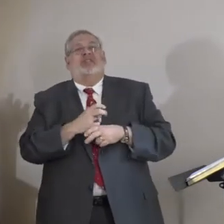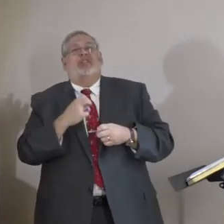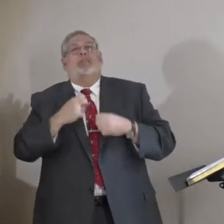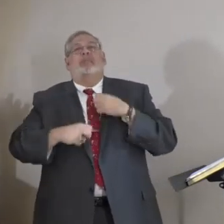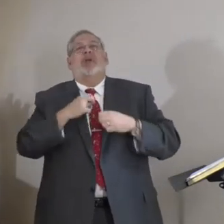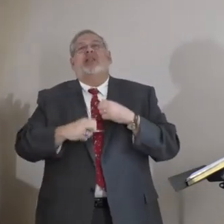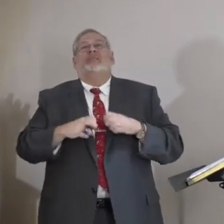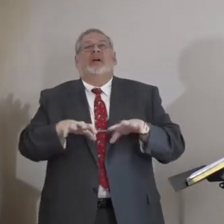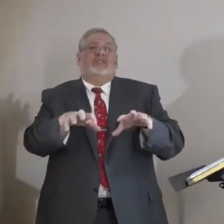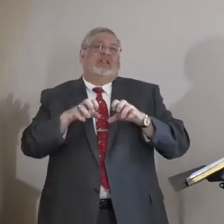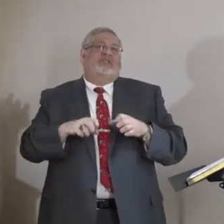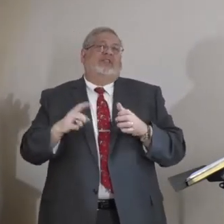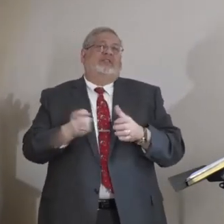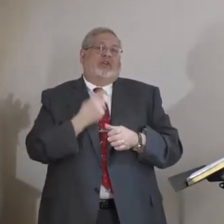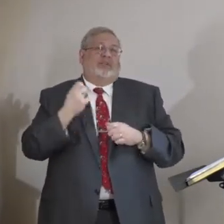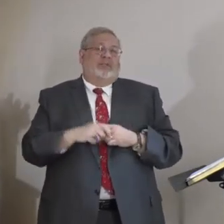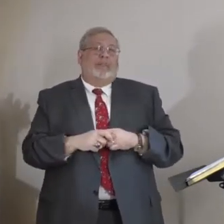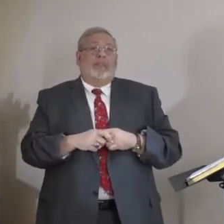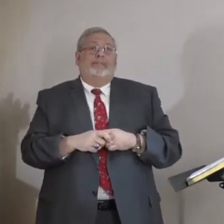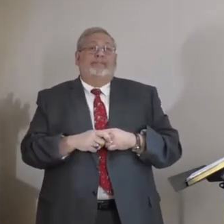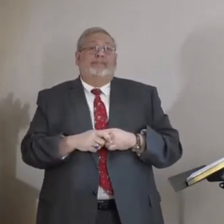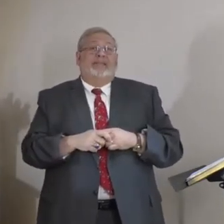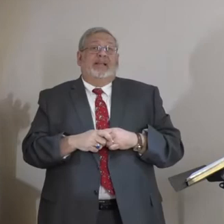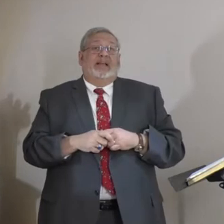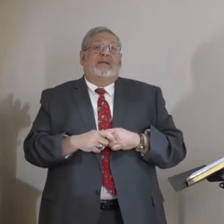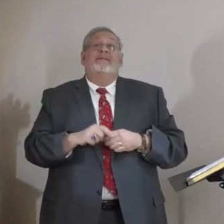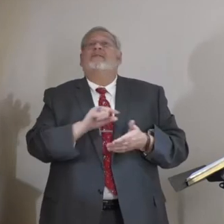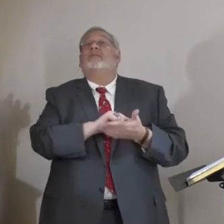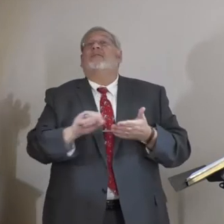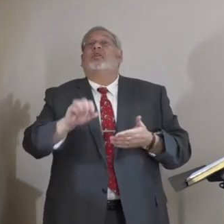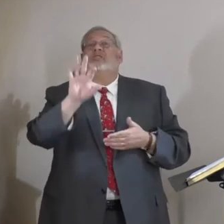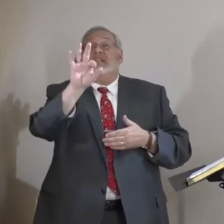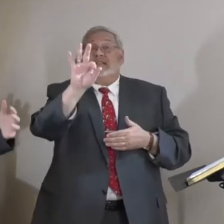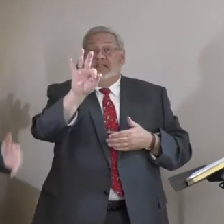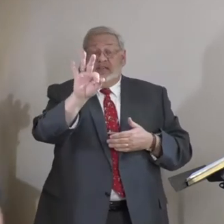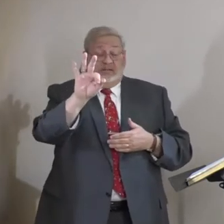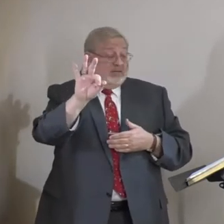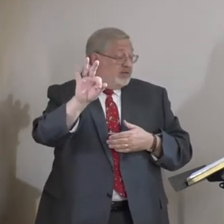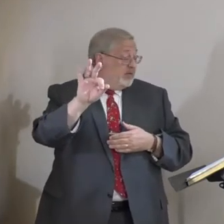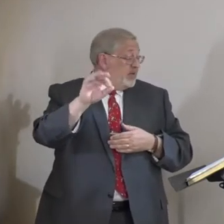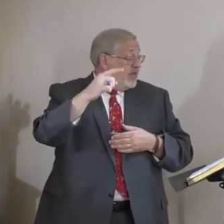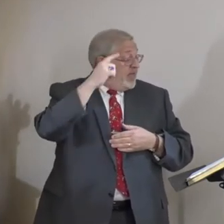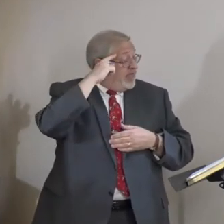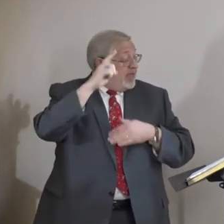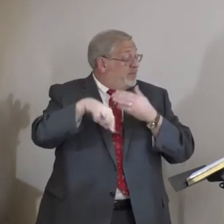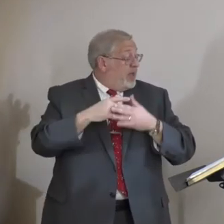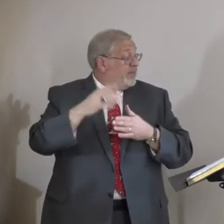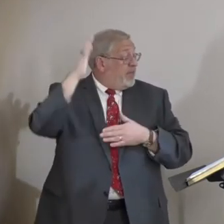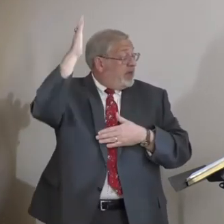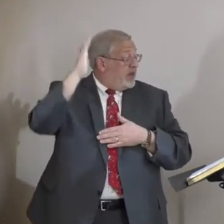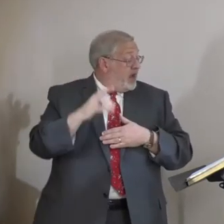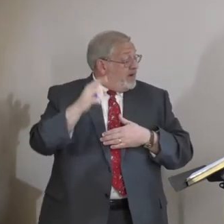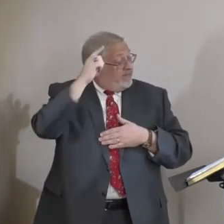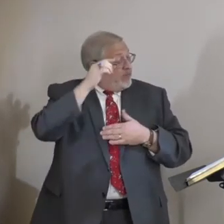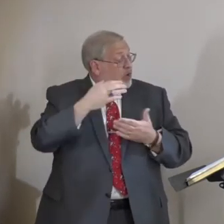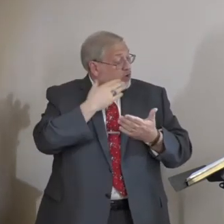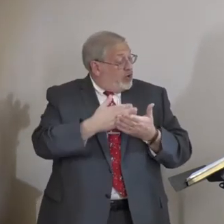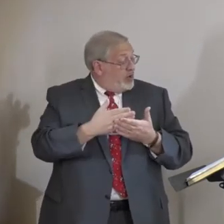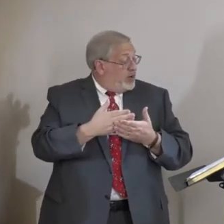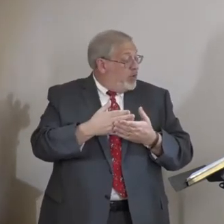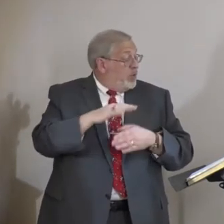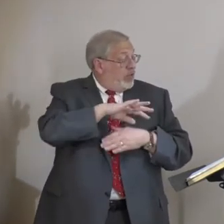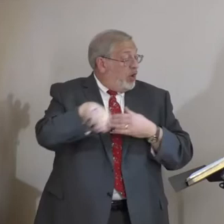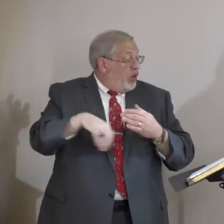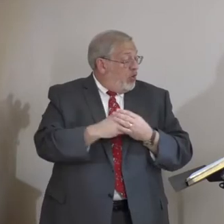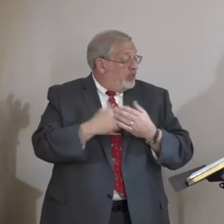city. You know, really, as we conclude the chapter here in verse 19, Nehemiah says, think upon me, God, for good, according to all